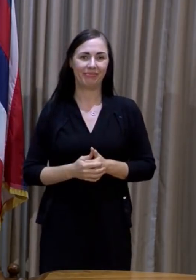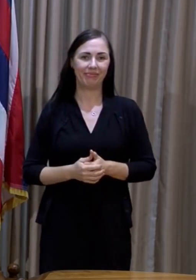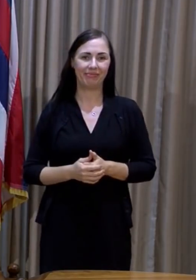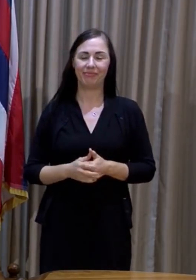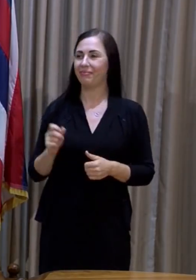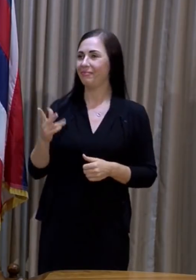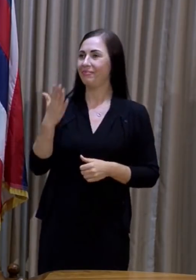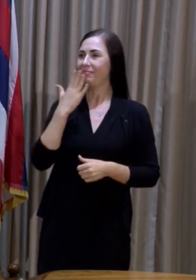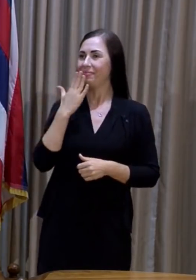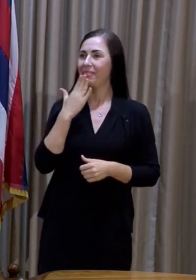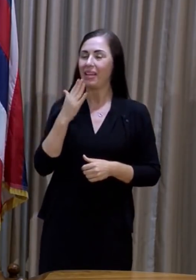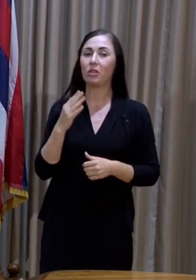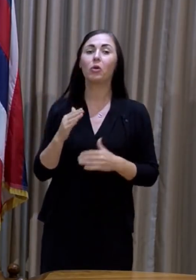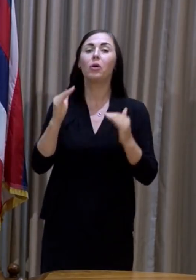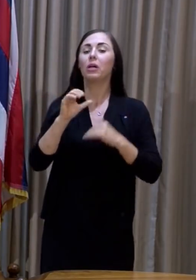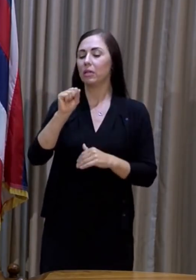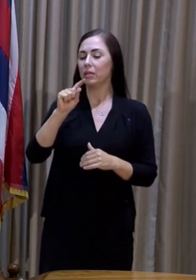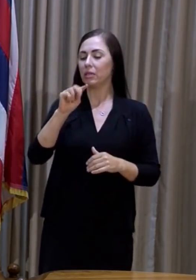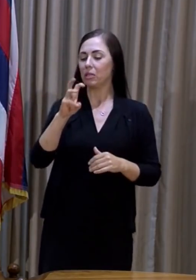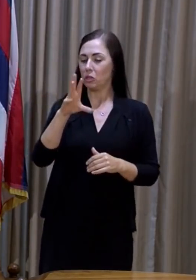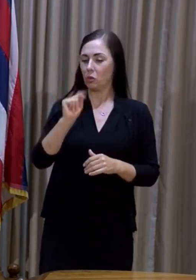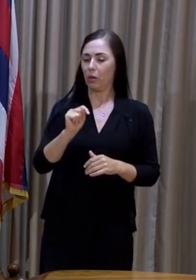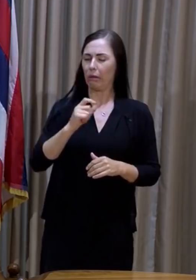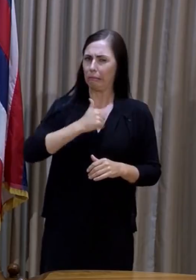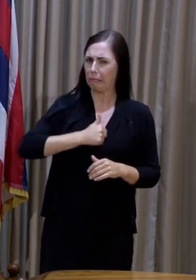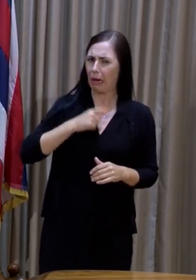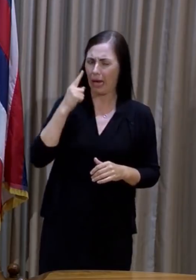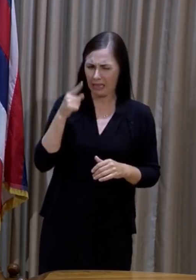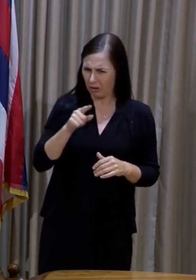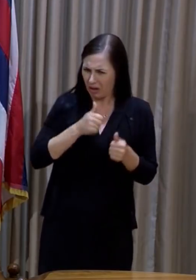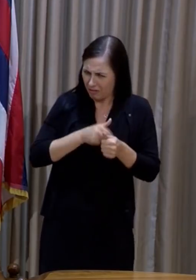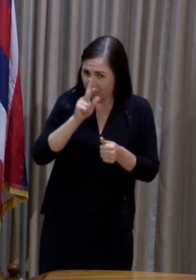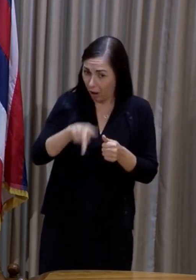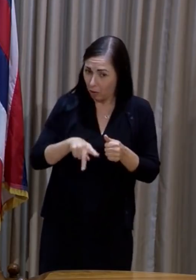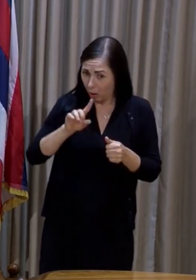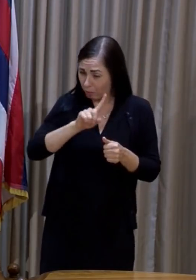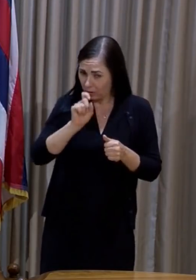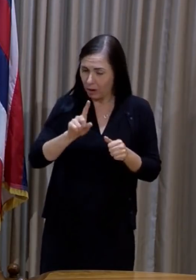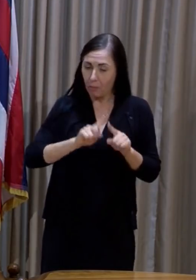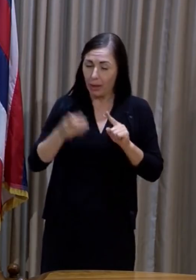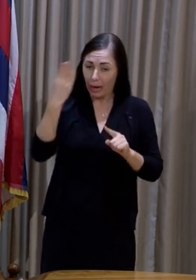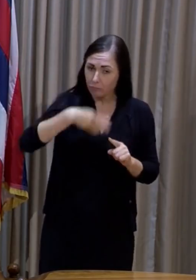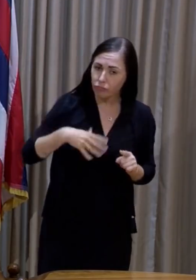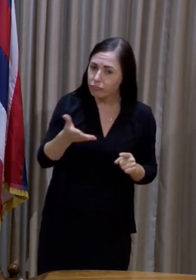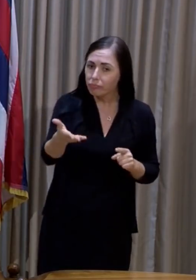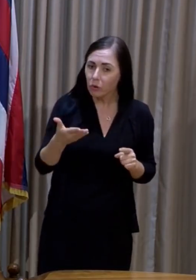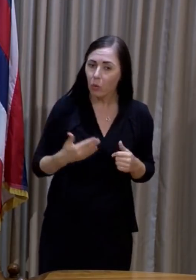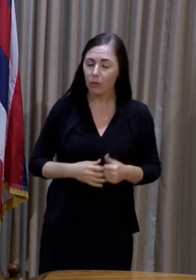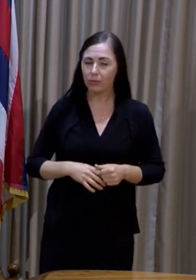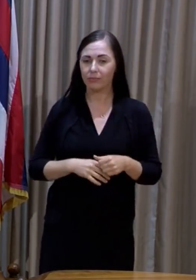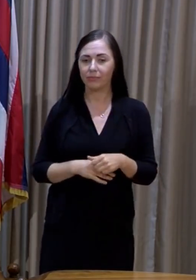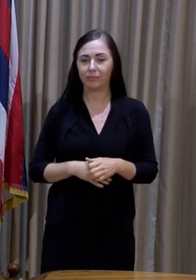Okay, thank you very much, Governor. Stuart, I need to apologize. I think you had a follow-up, and I bypassed you. Go ahead.